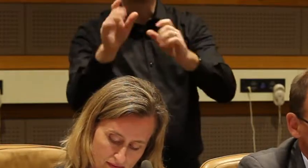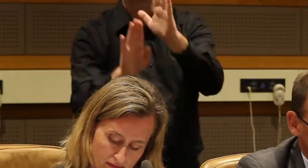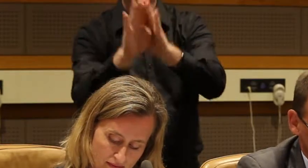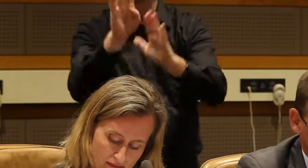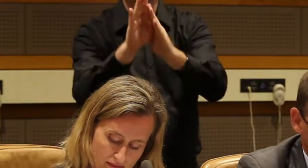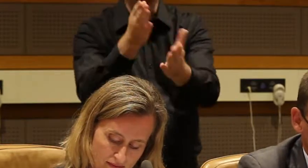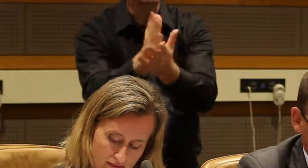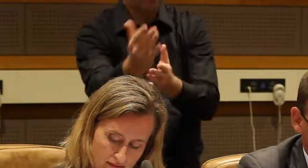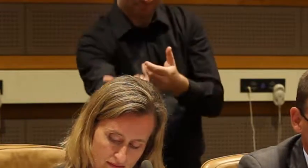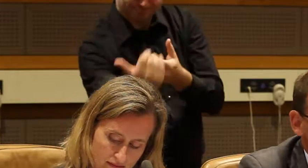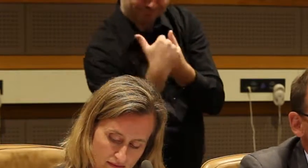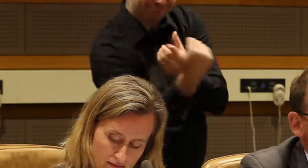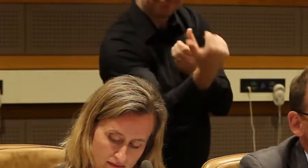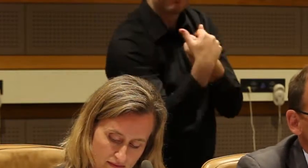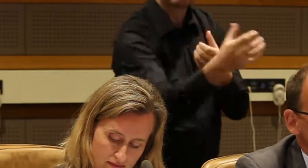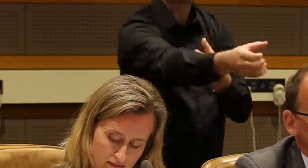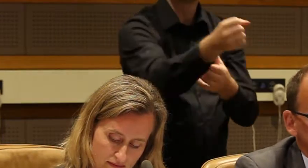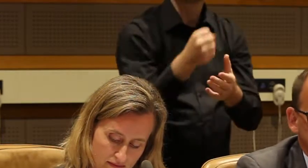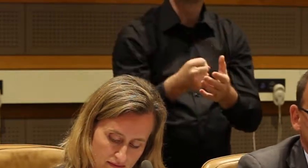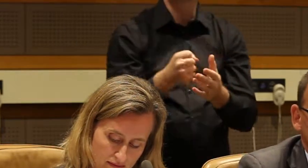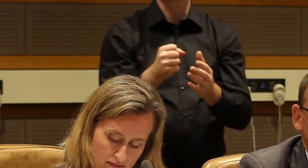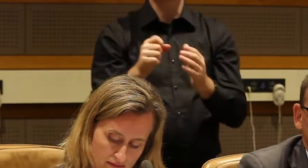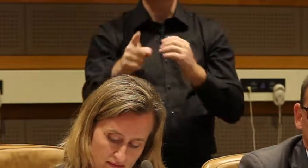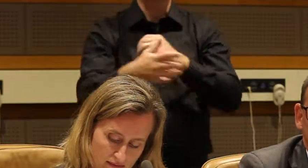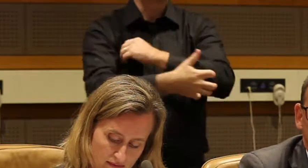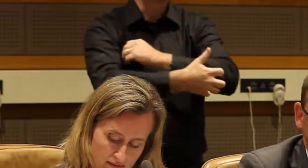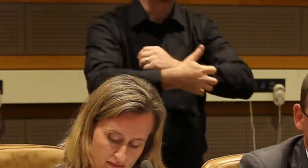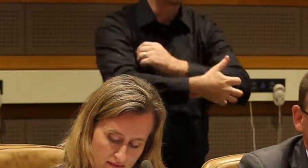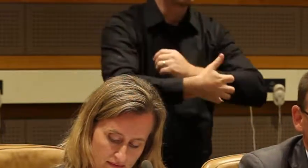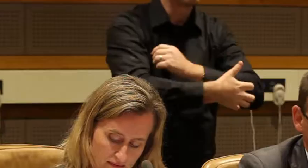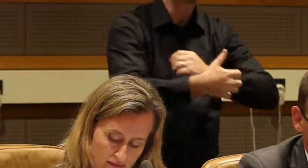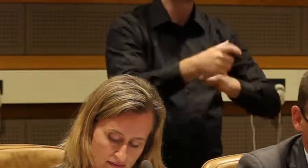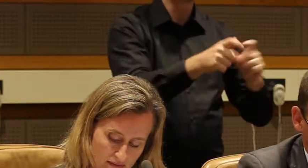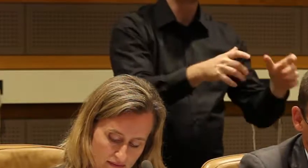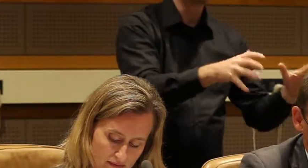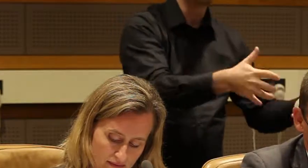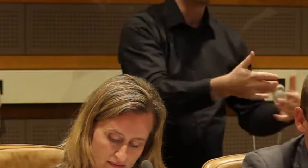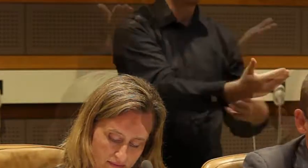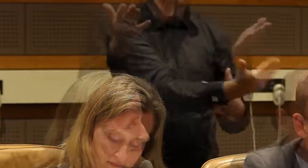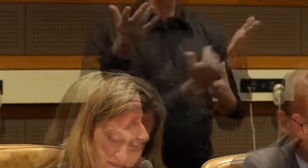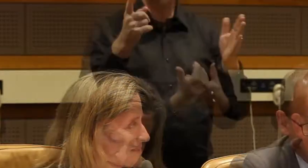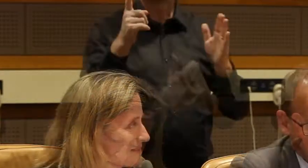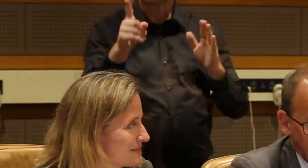countries to find pathways out of poverty and to realise their full potential.